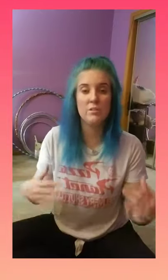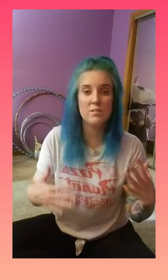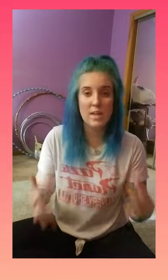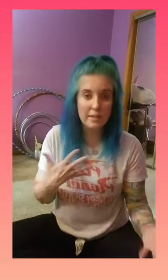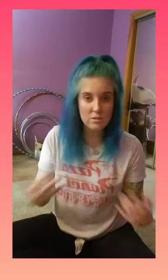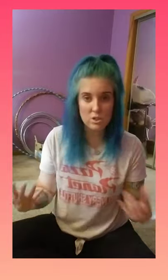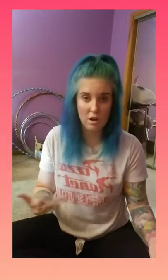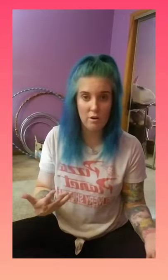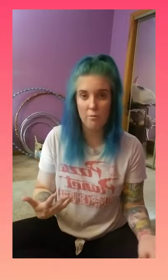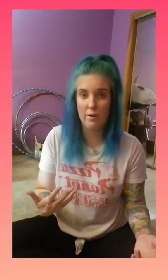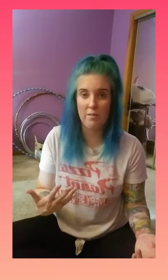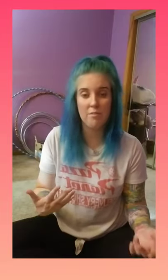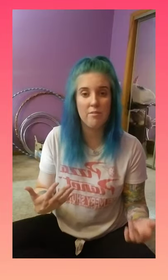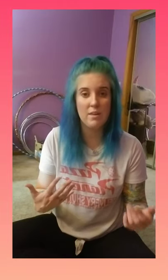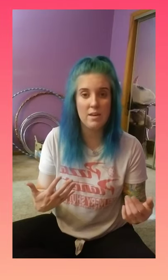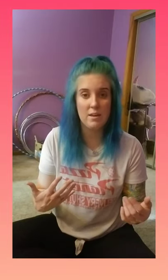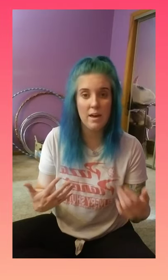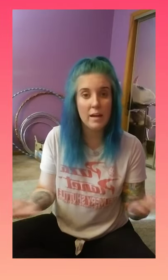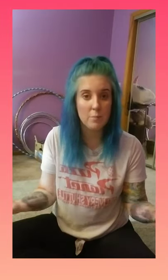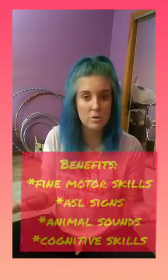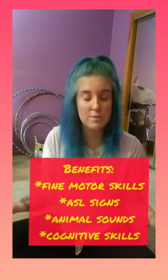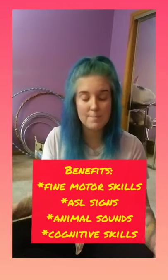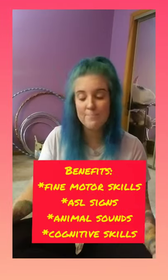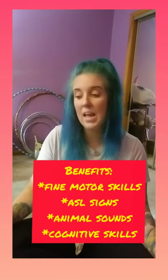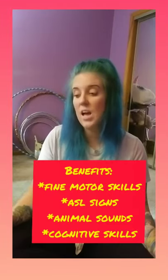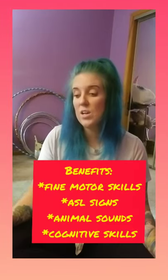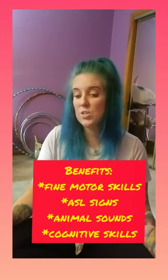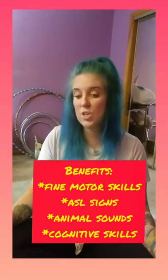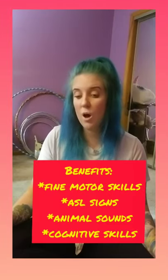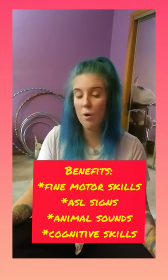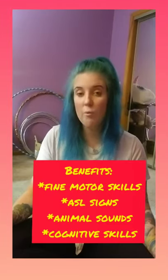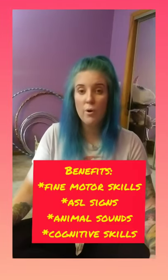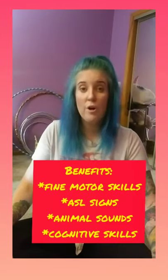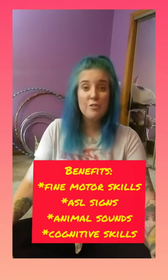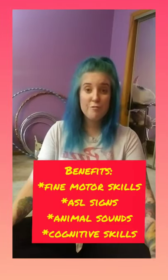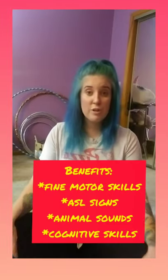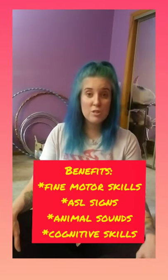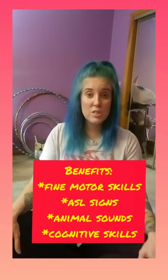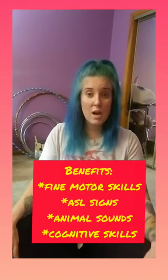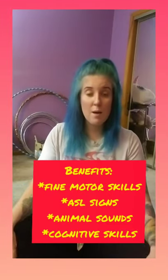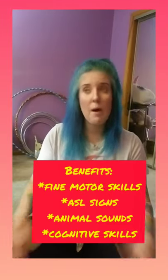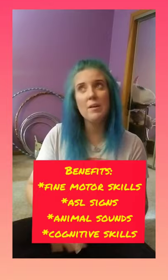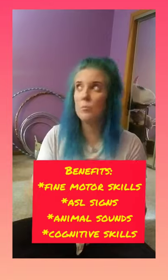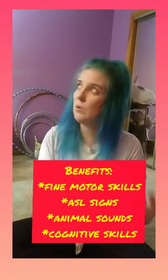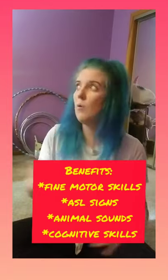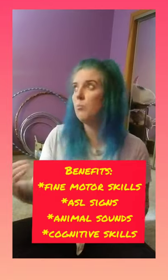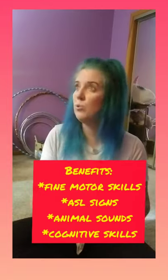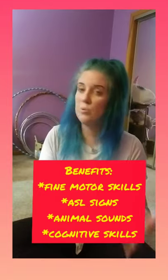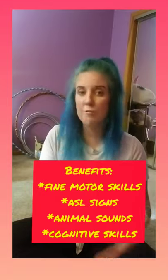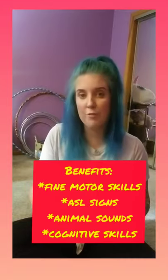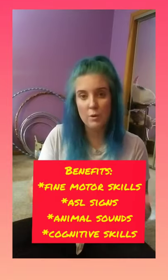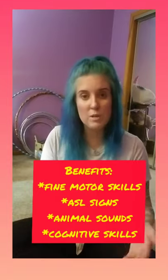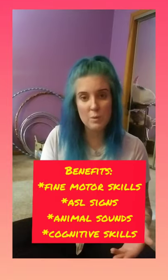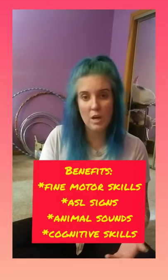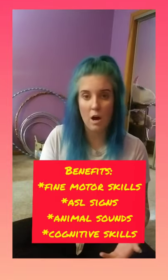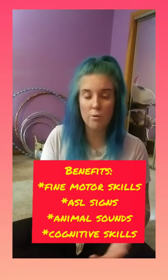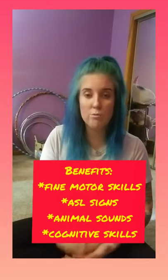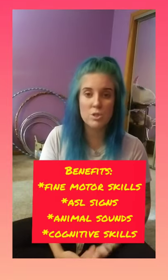signs to go with the animals. So the first, I think we'll do a few as we go, so